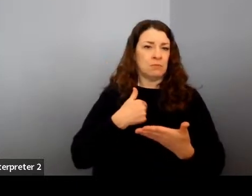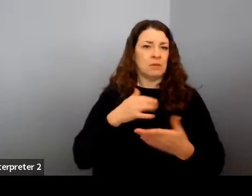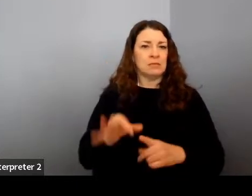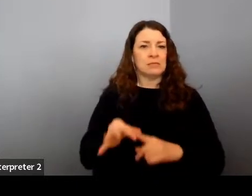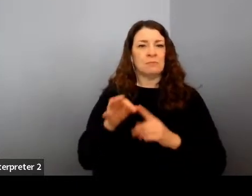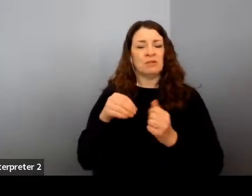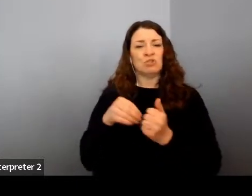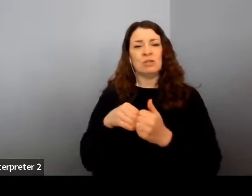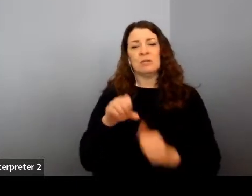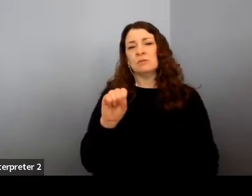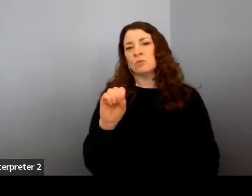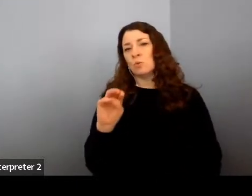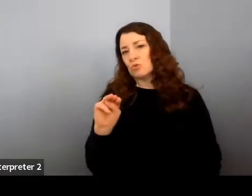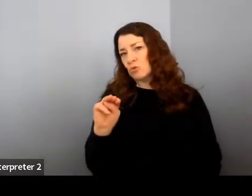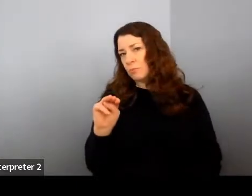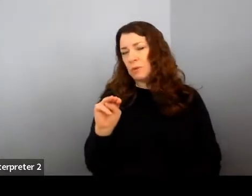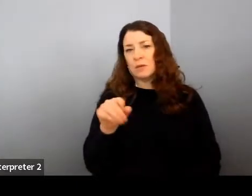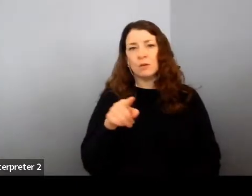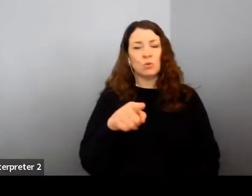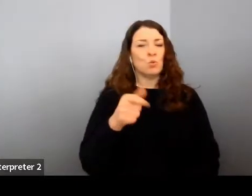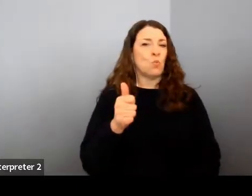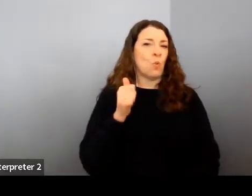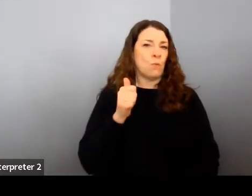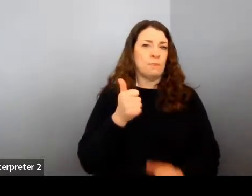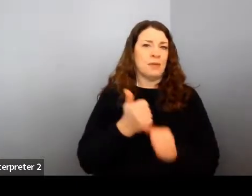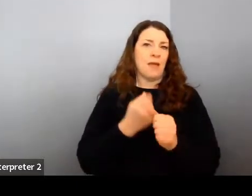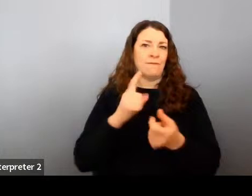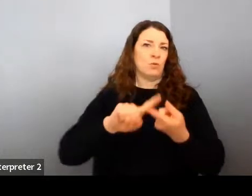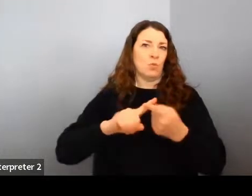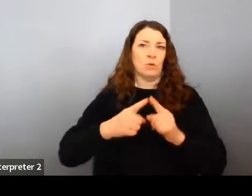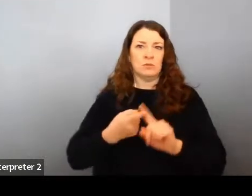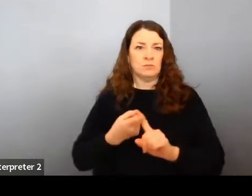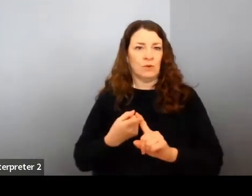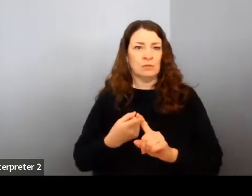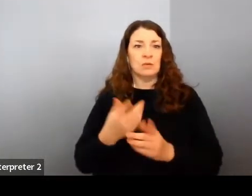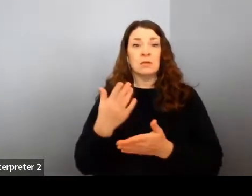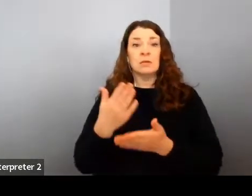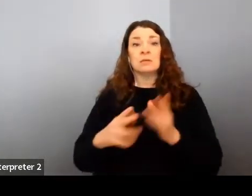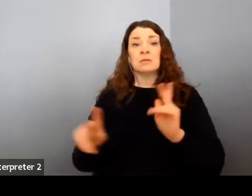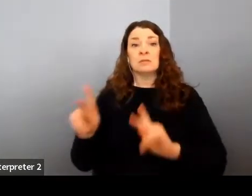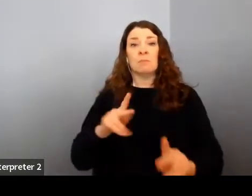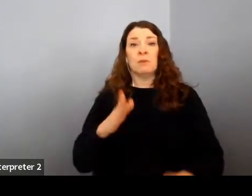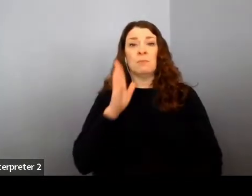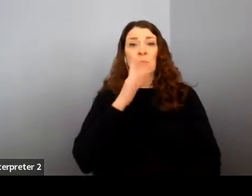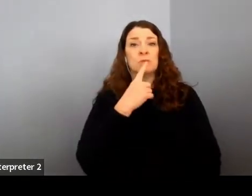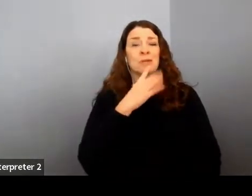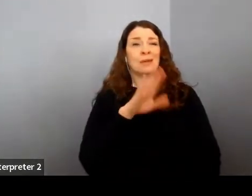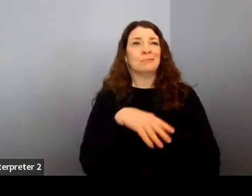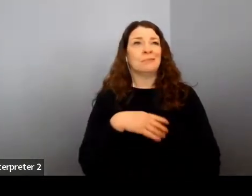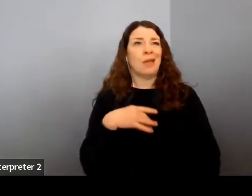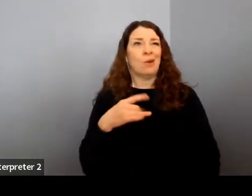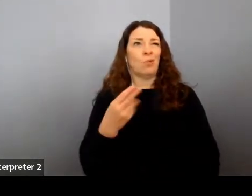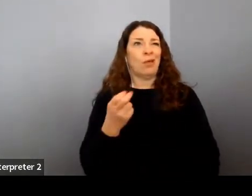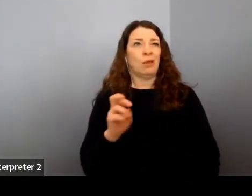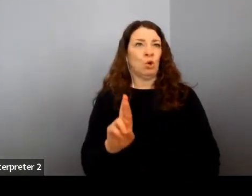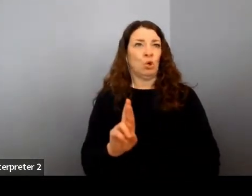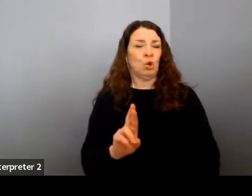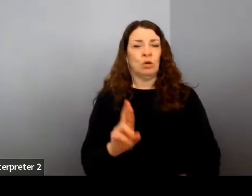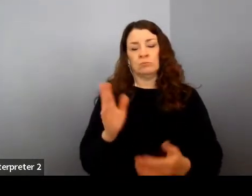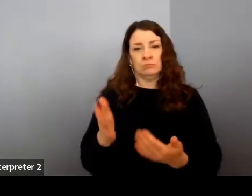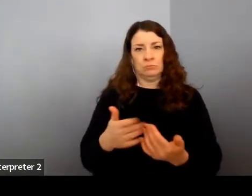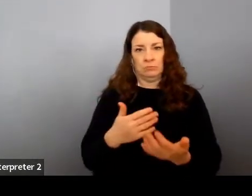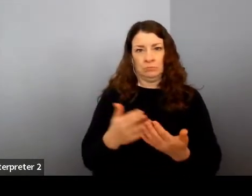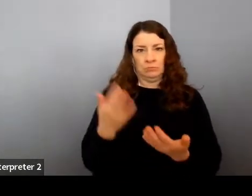media, right? You are not going to be everyone's friend. There are people who on site are going to be like, I don't like her, you know, for whatever reason,